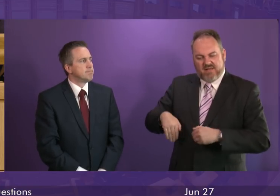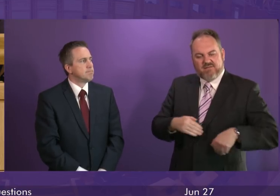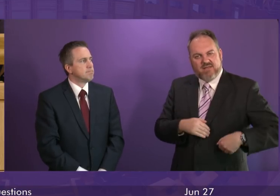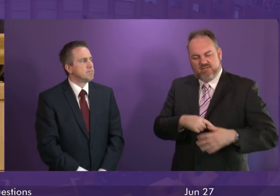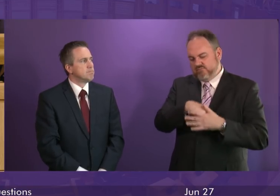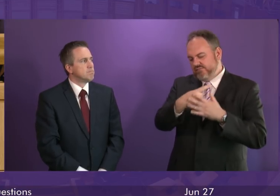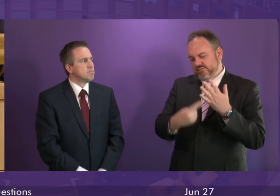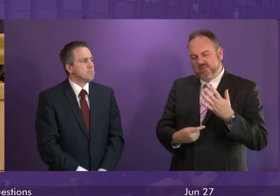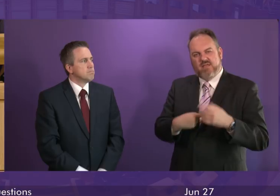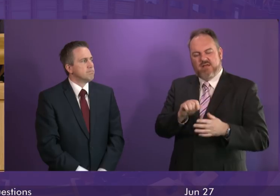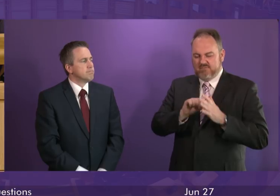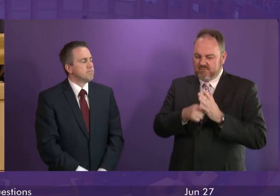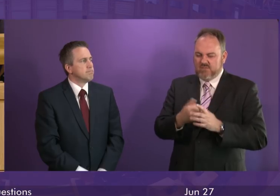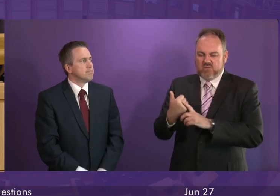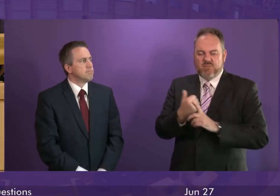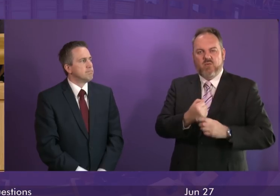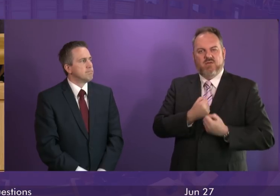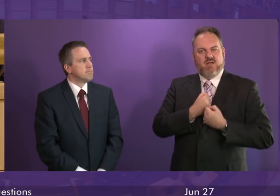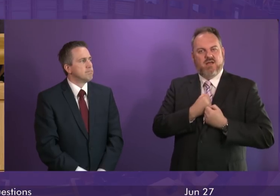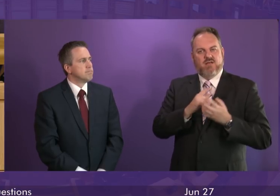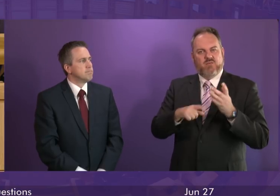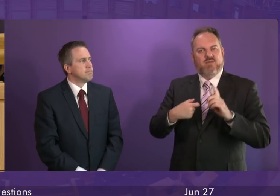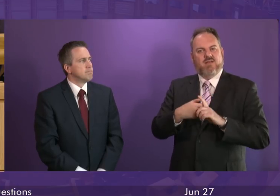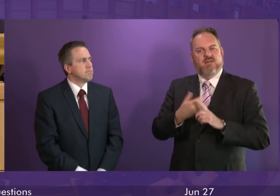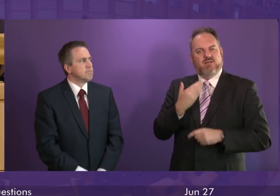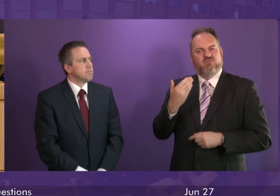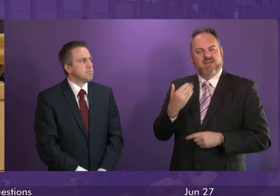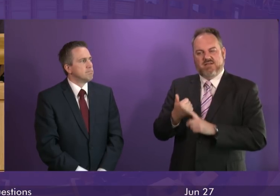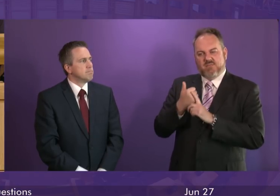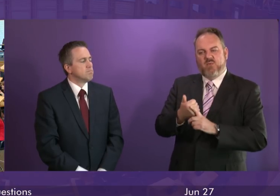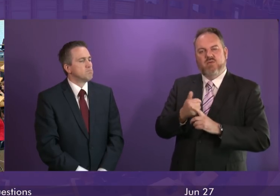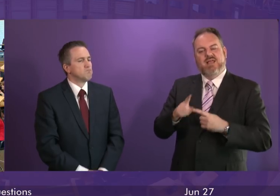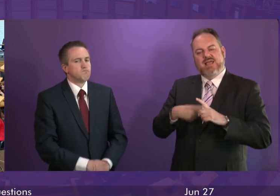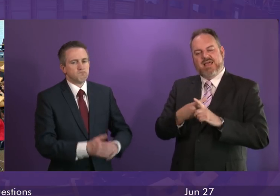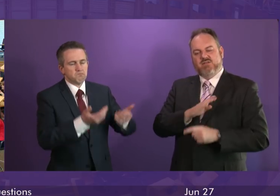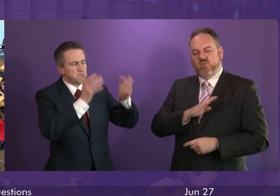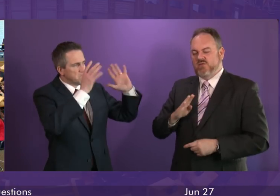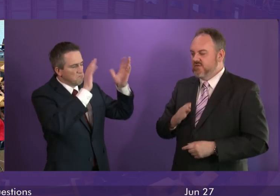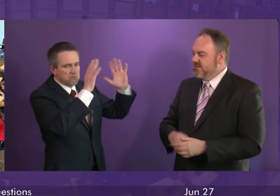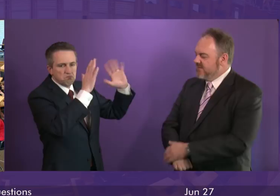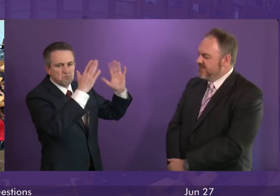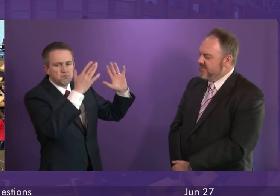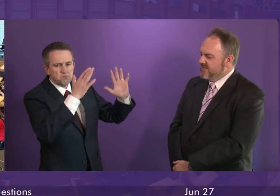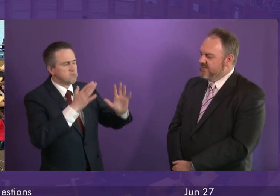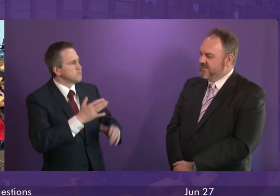organizations that do so much to support those who protect us and our veterans as well. First Minister.